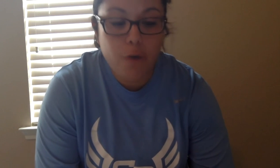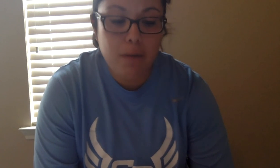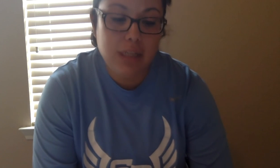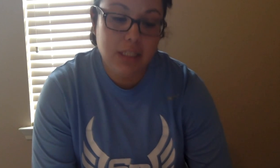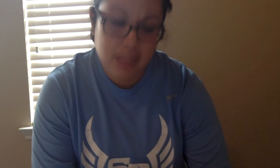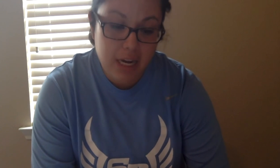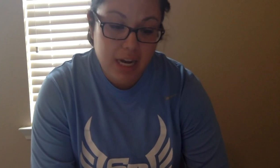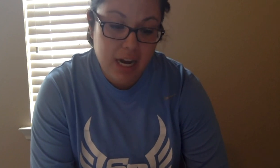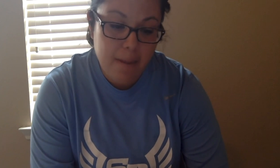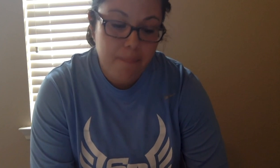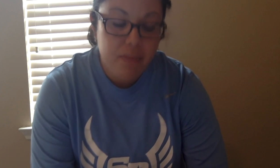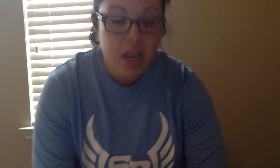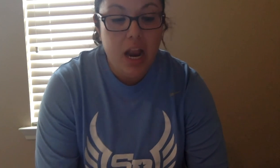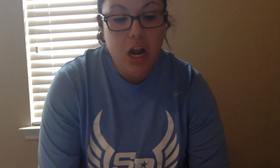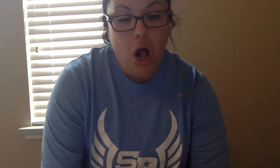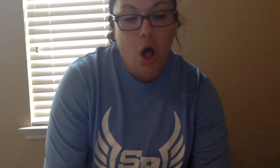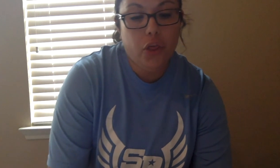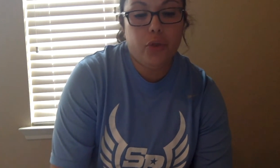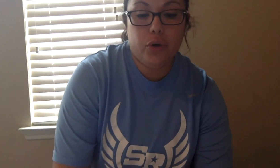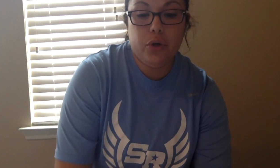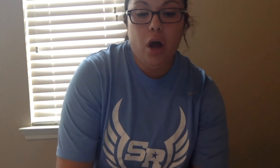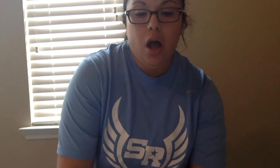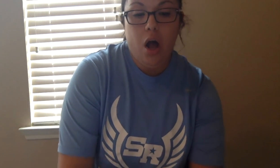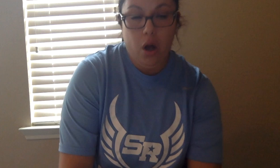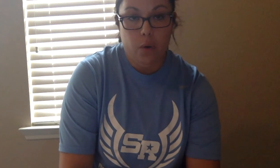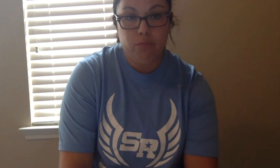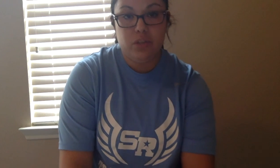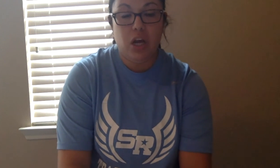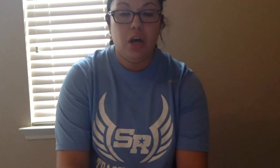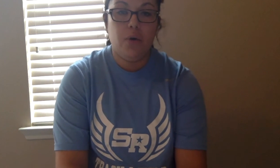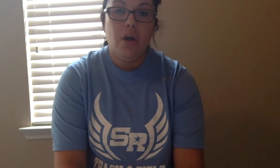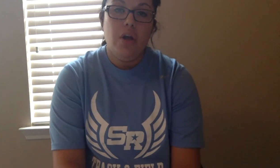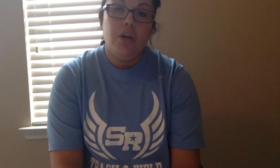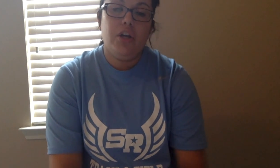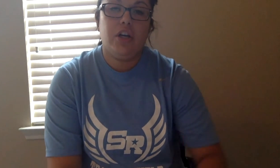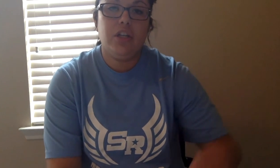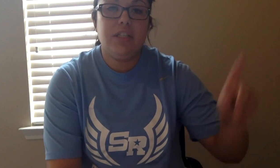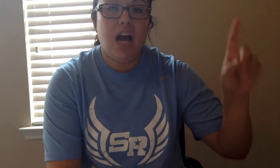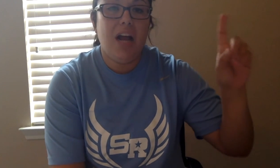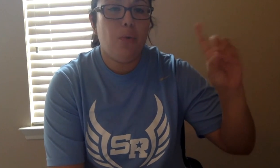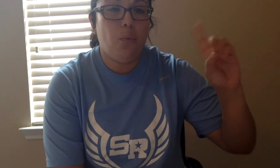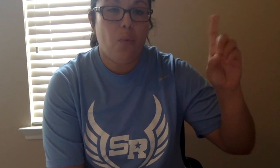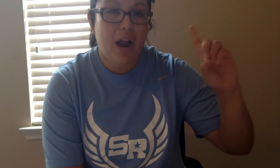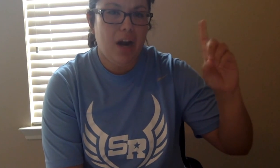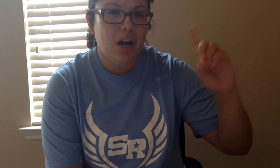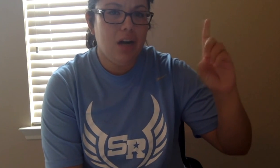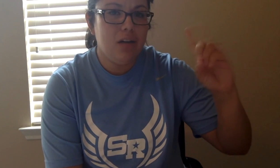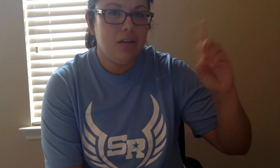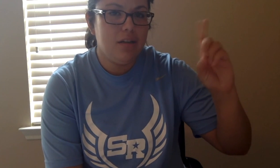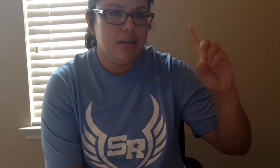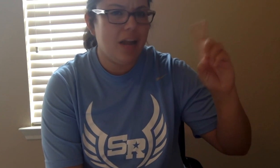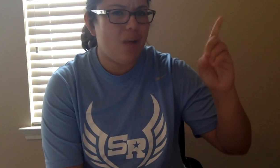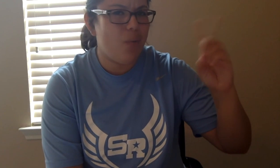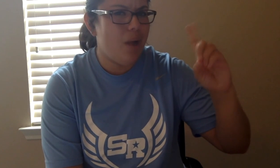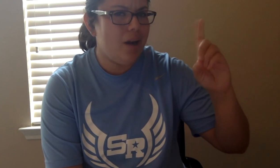my city and all through home so you're gonna sign where like where